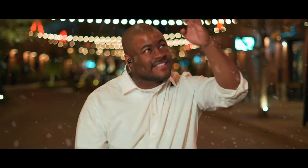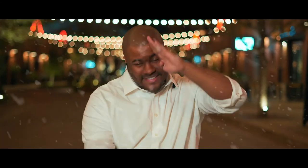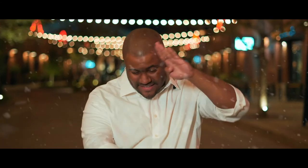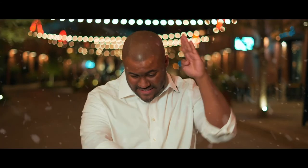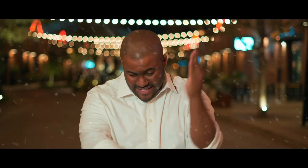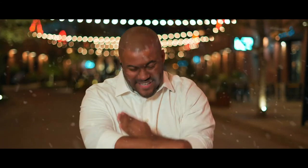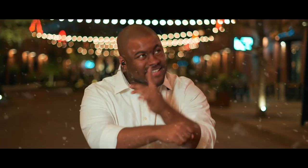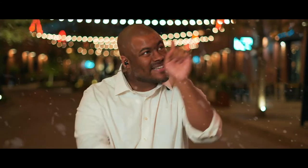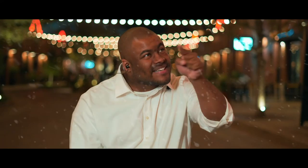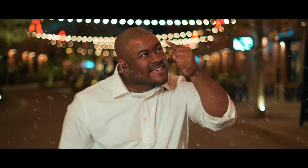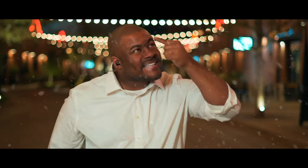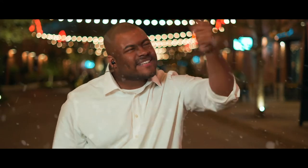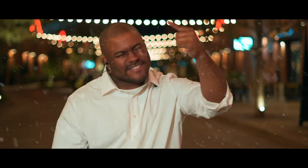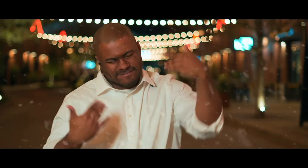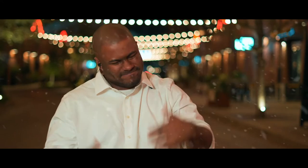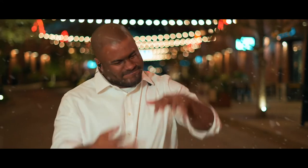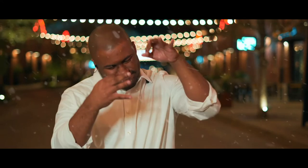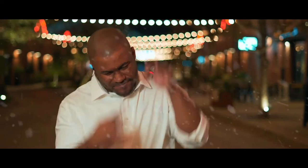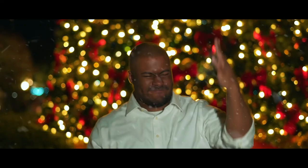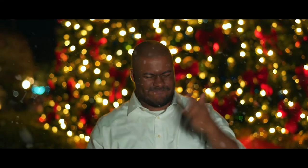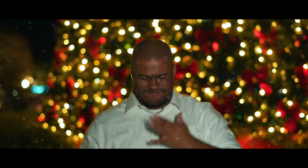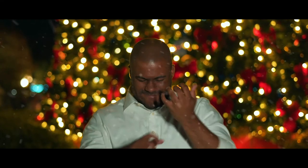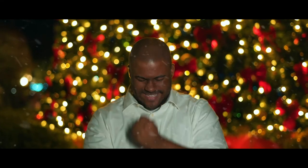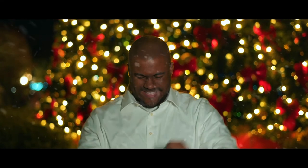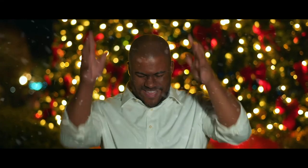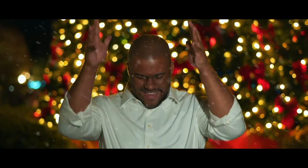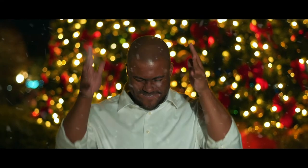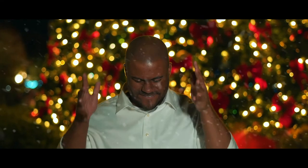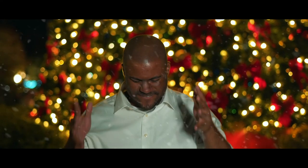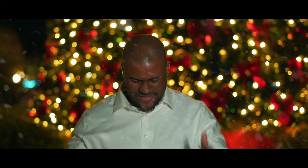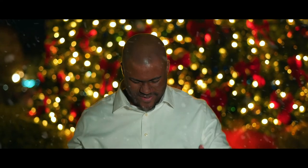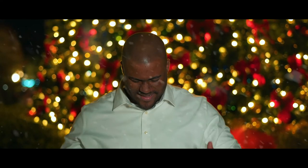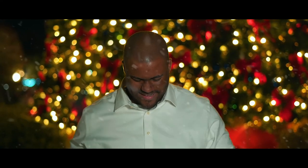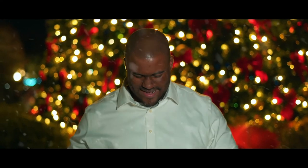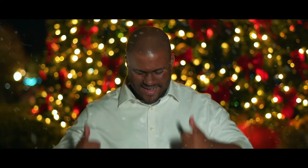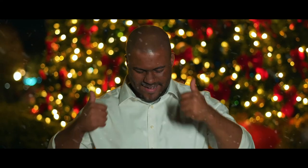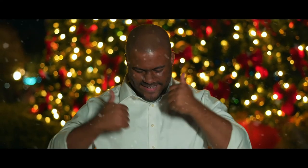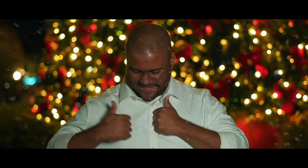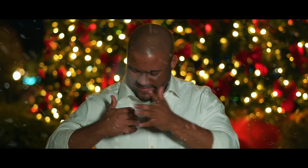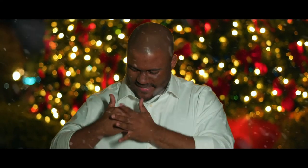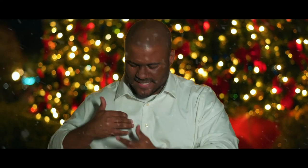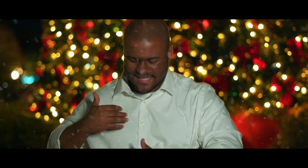Holy One Son of God The Savior of the world